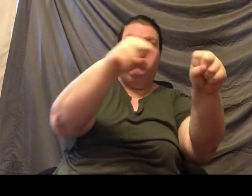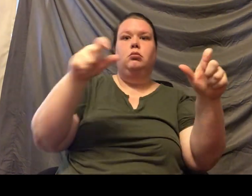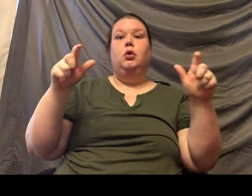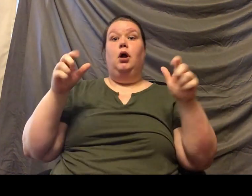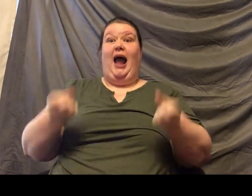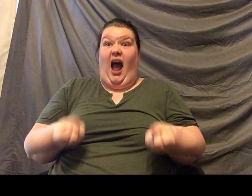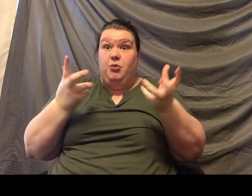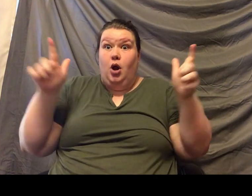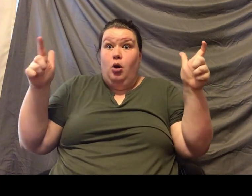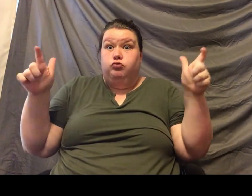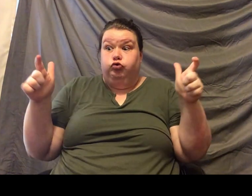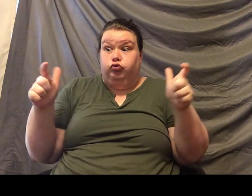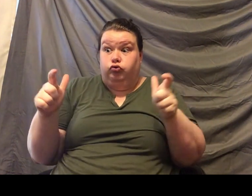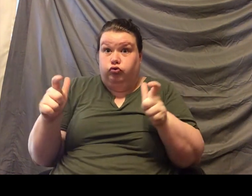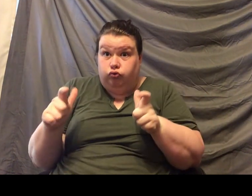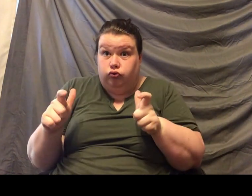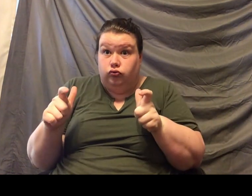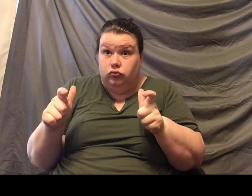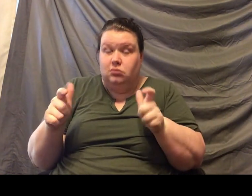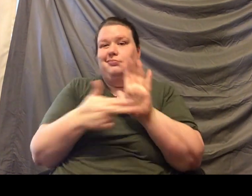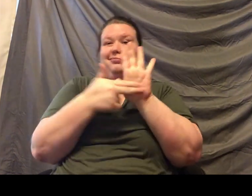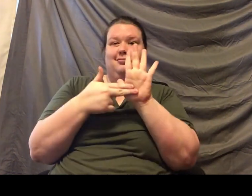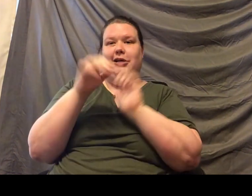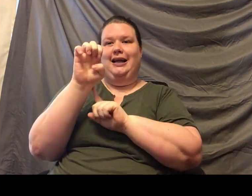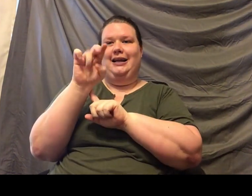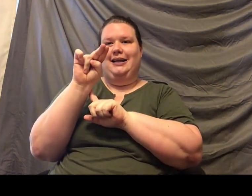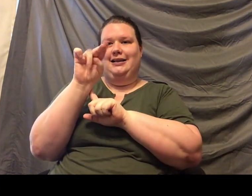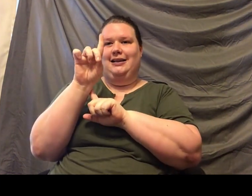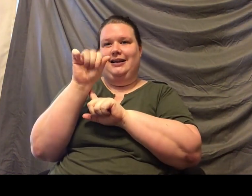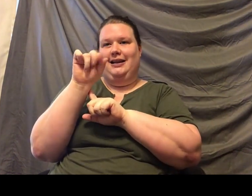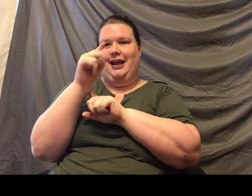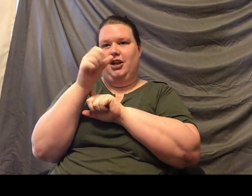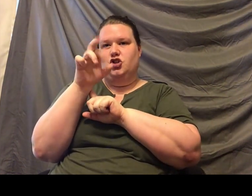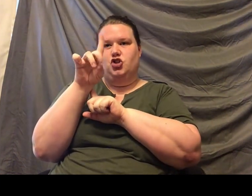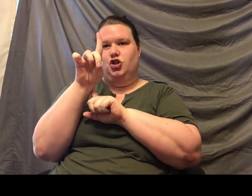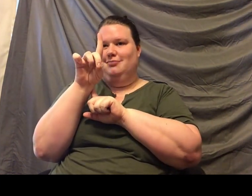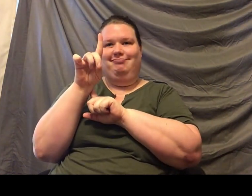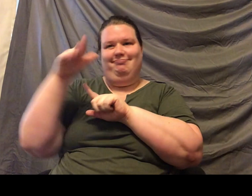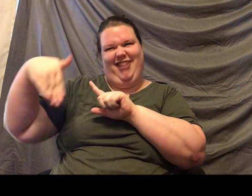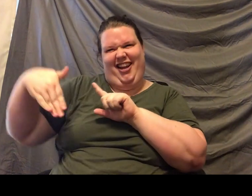pygmy three-tugs are considered to be threatened, though. That's a good question. All right. Jen wants to know how long do they live.